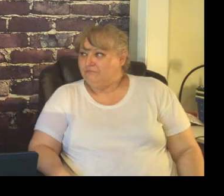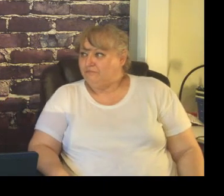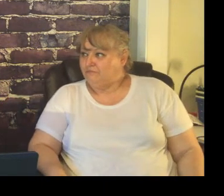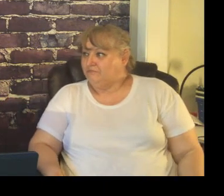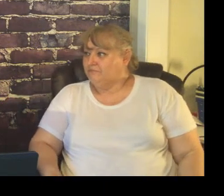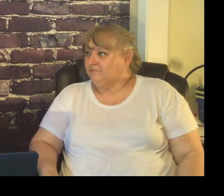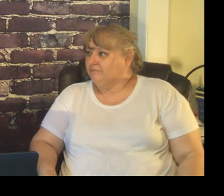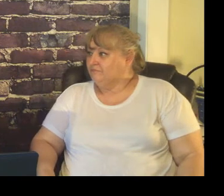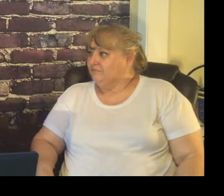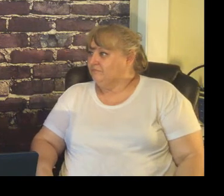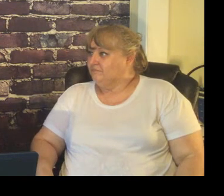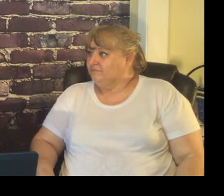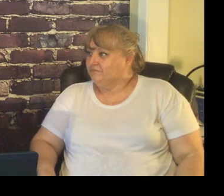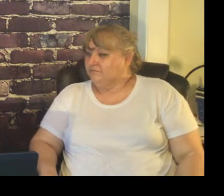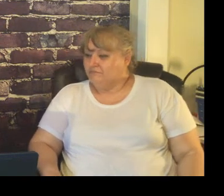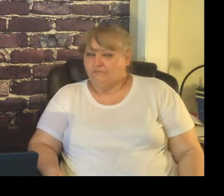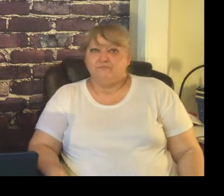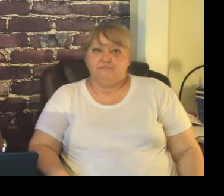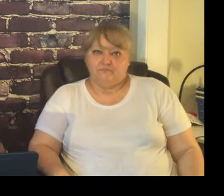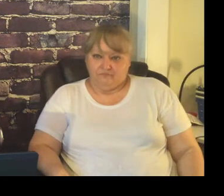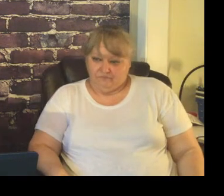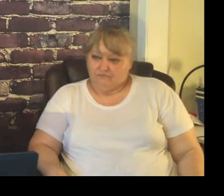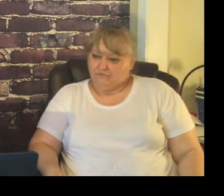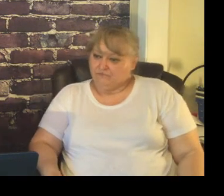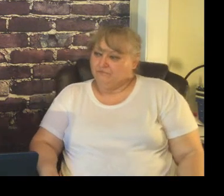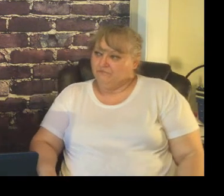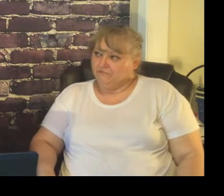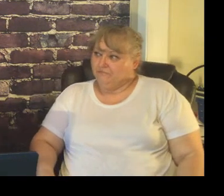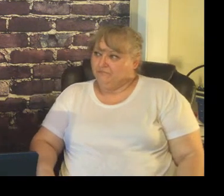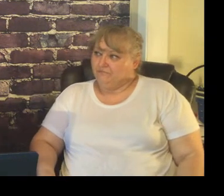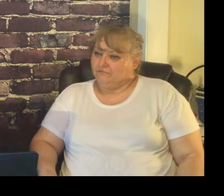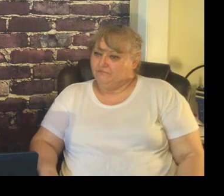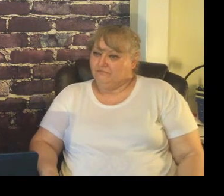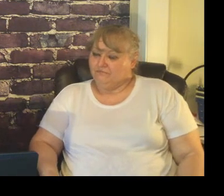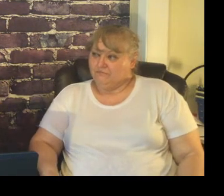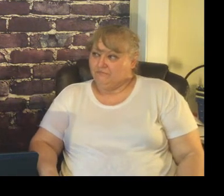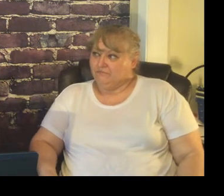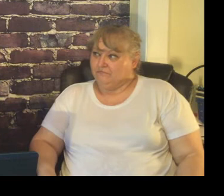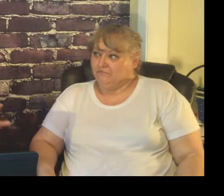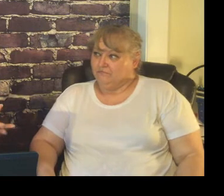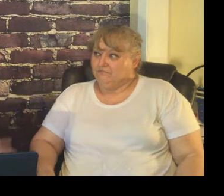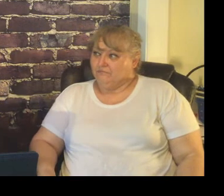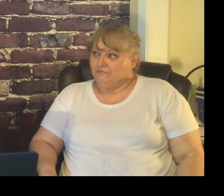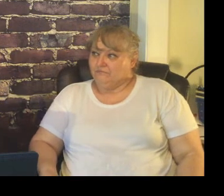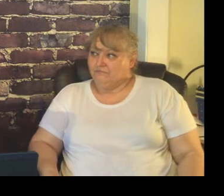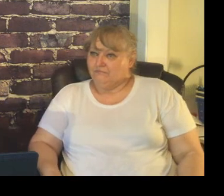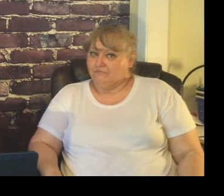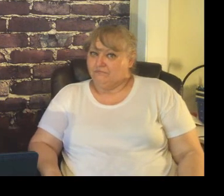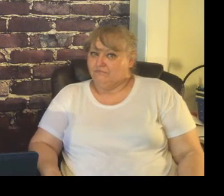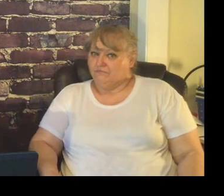management even important I found some research and basically basically it said that they